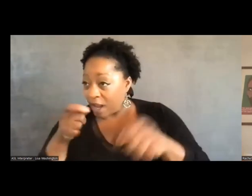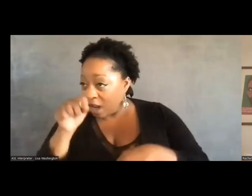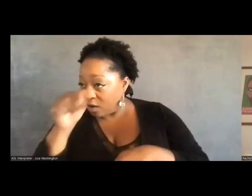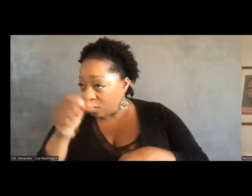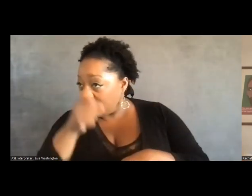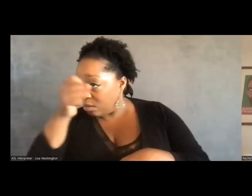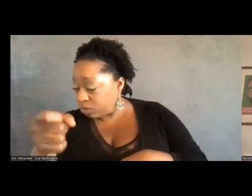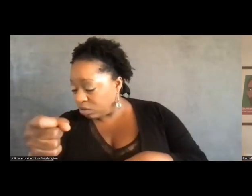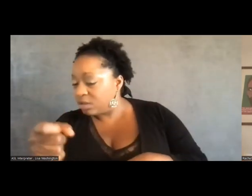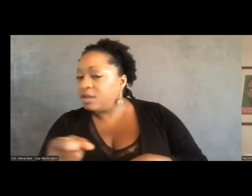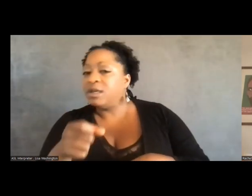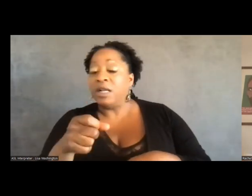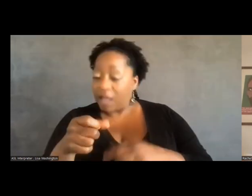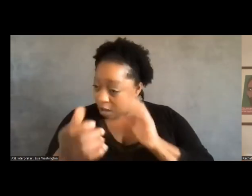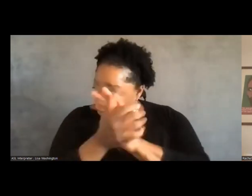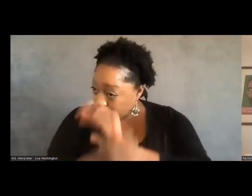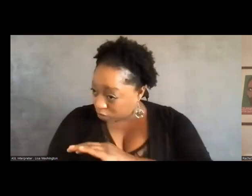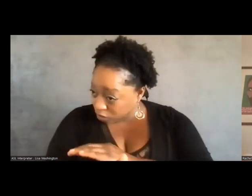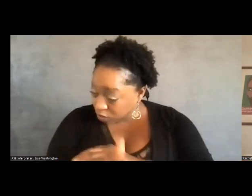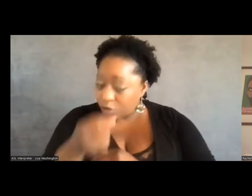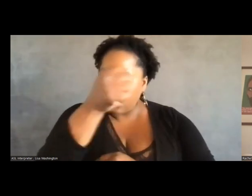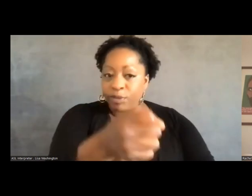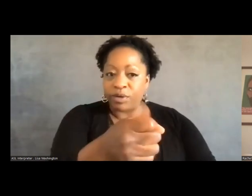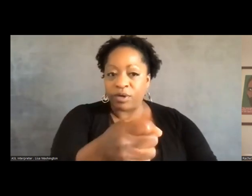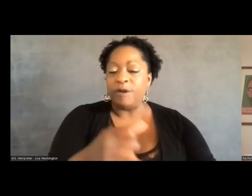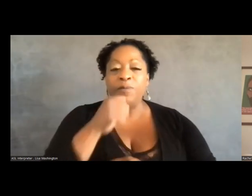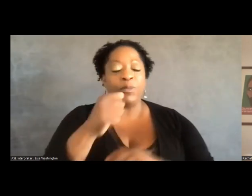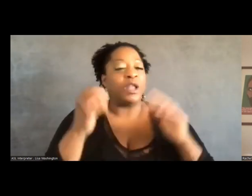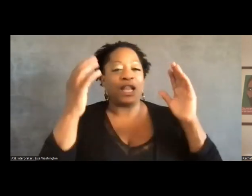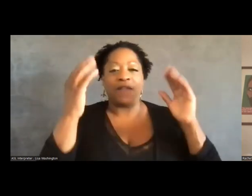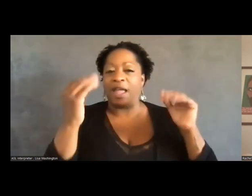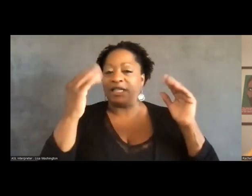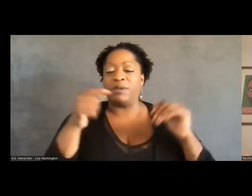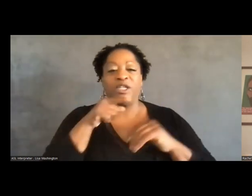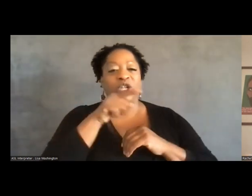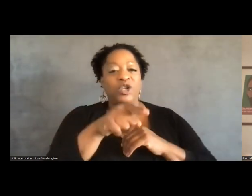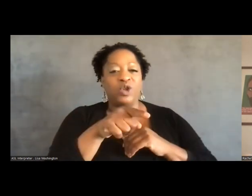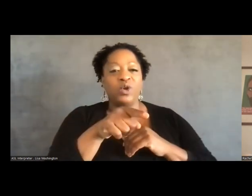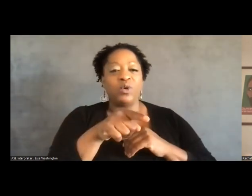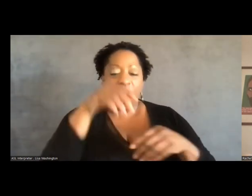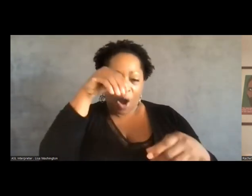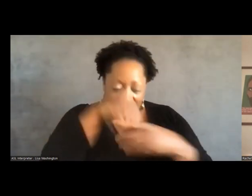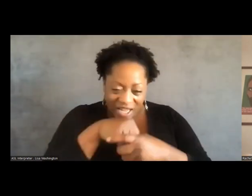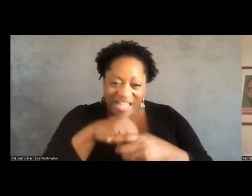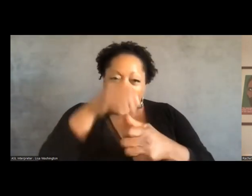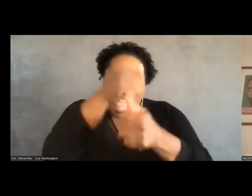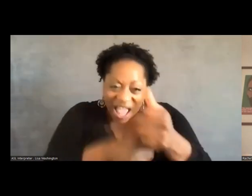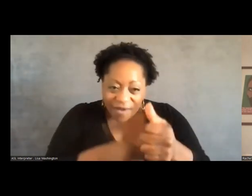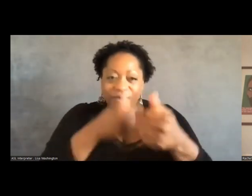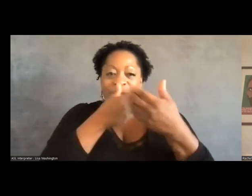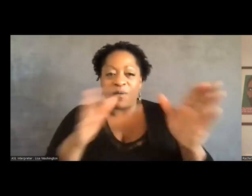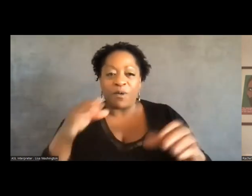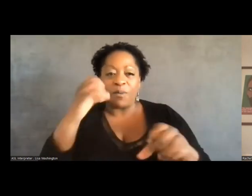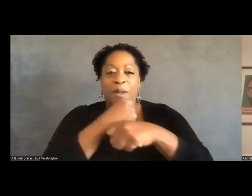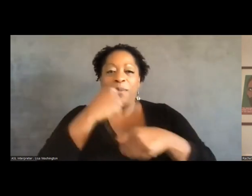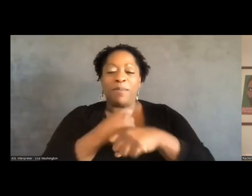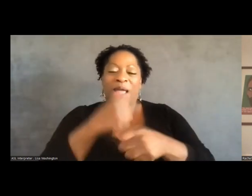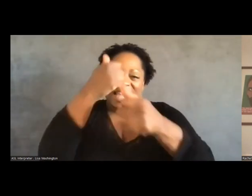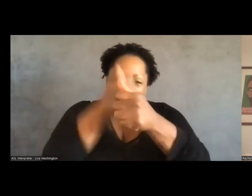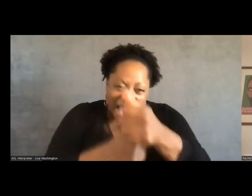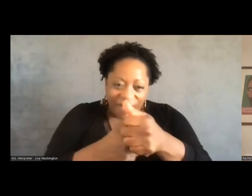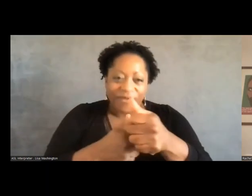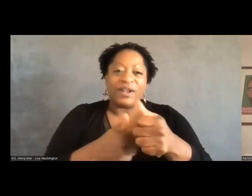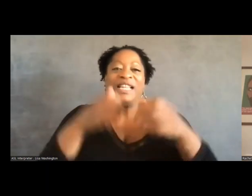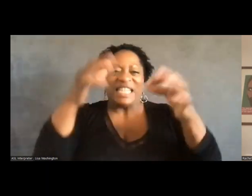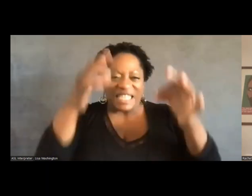do that and do that well, but not have the expectation that you are in every room making every decision at every single